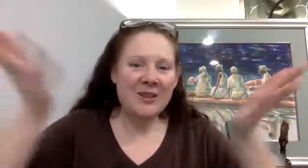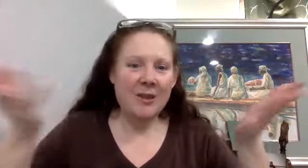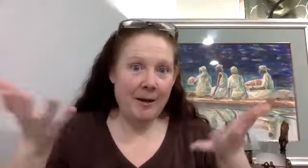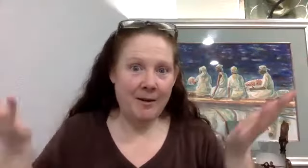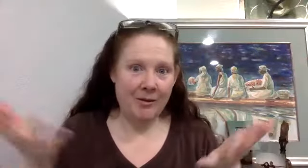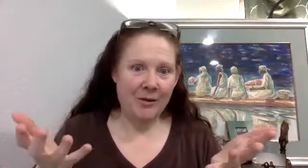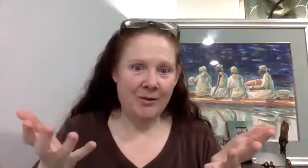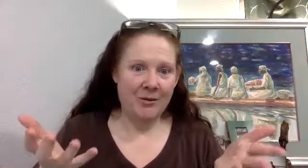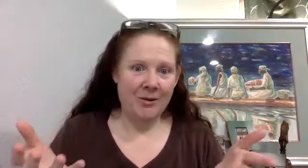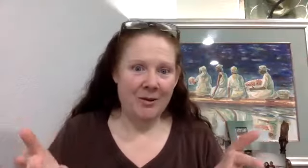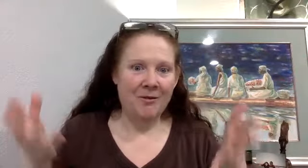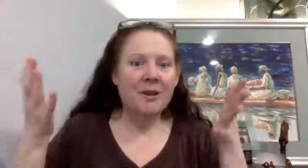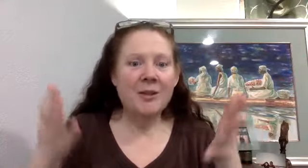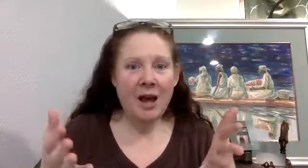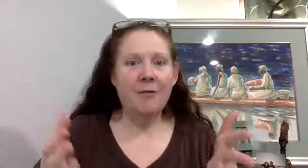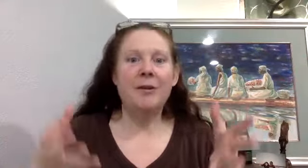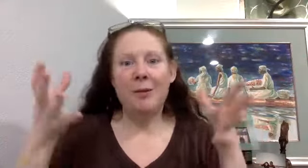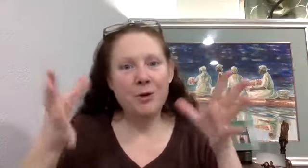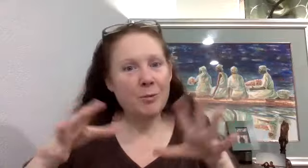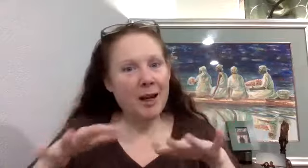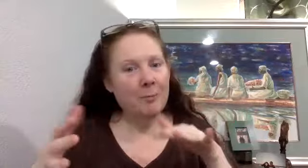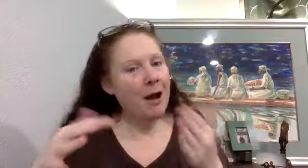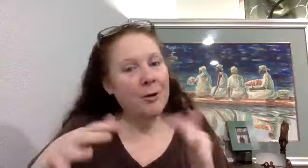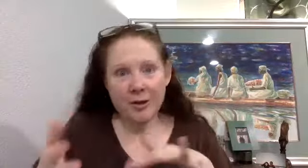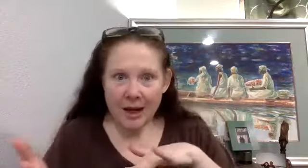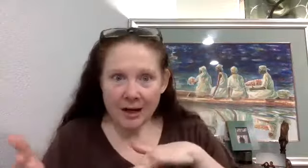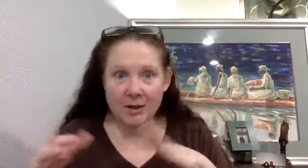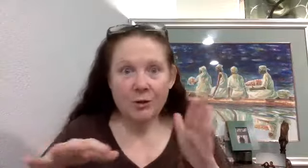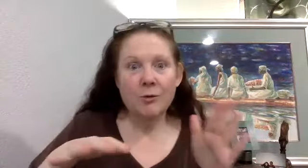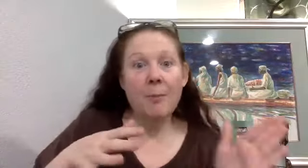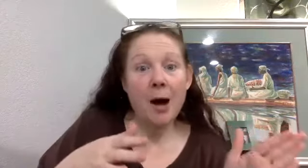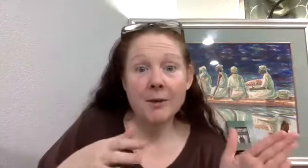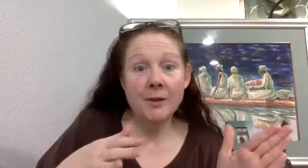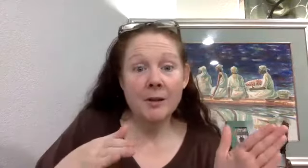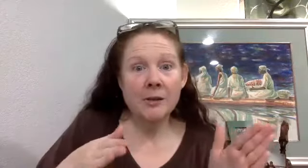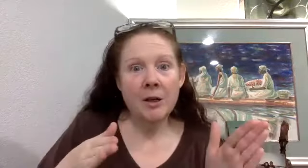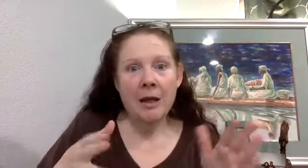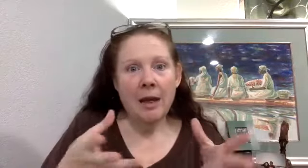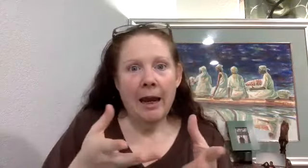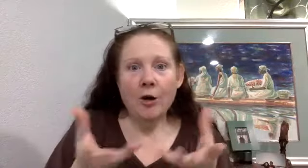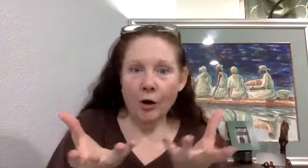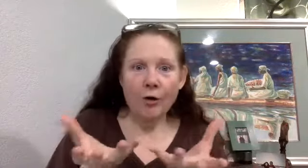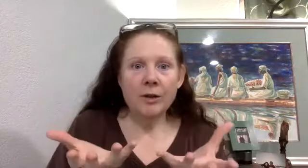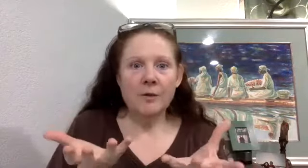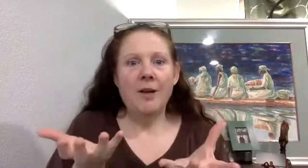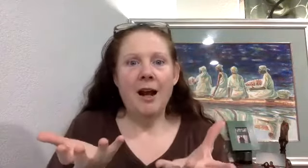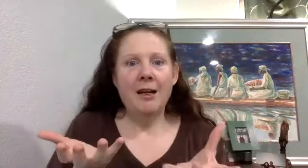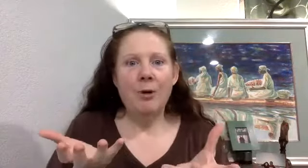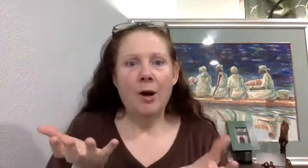synthesizing things. Philosophically, I'm using my power to think, to do hypotheses. In our current society, we want